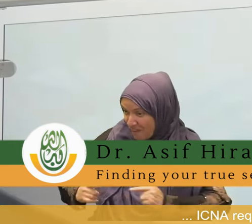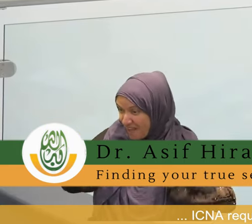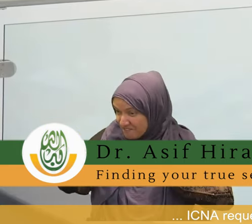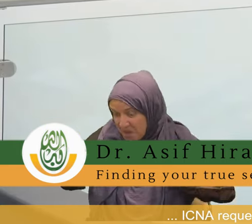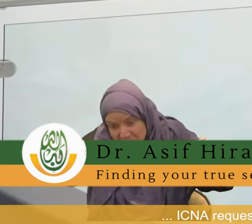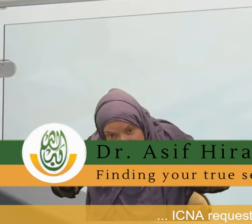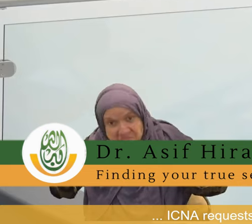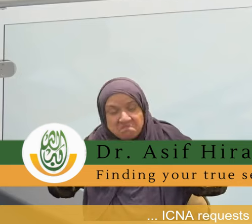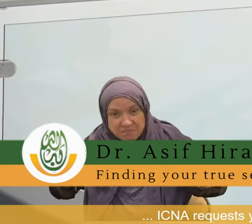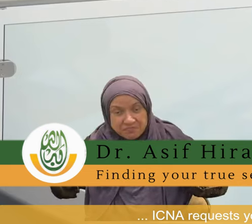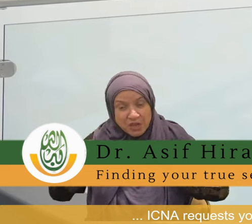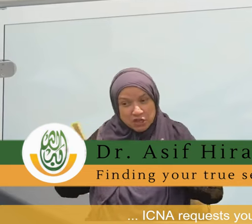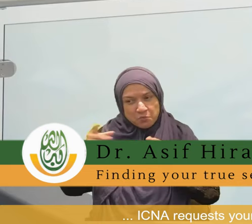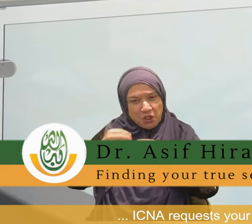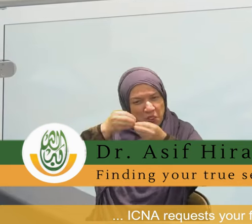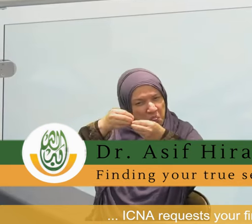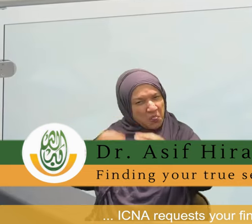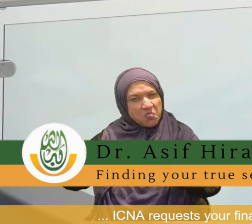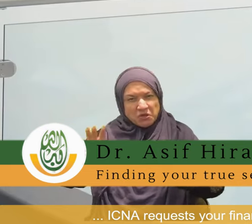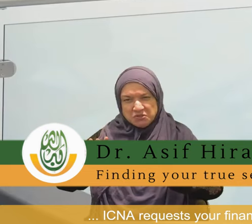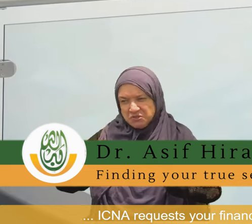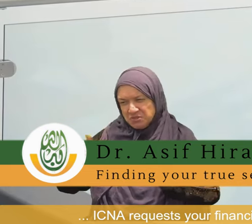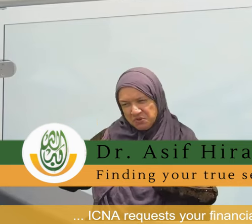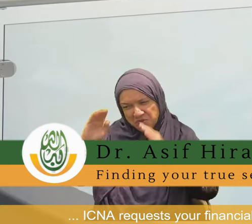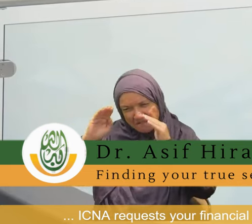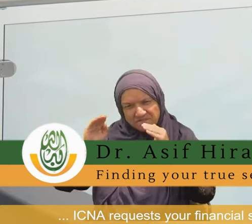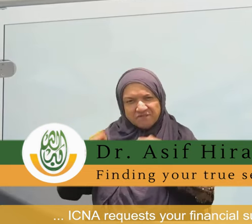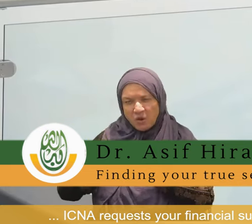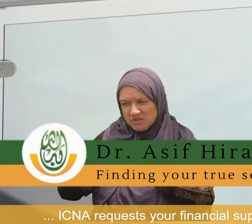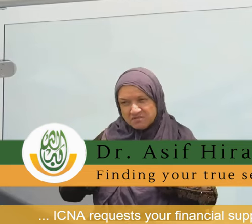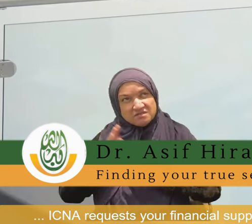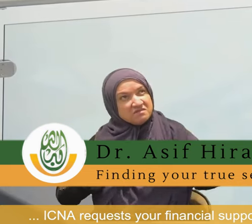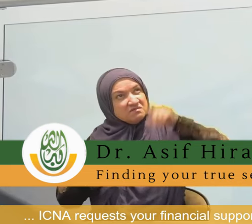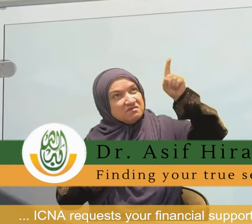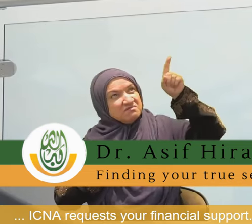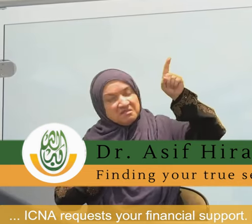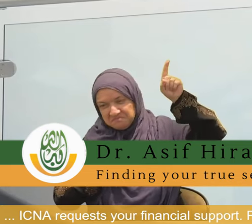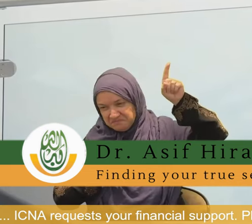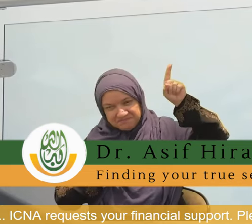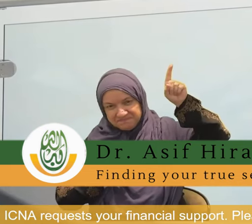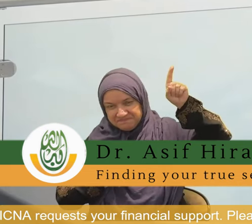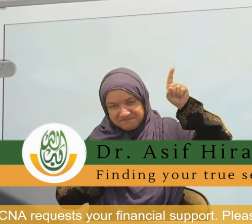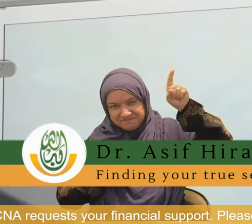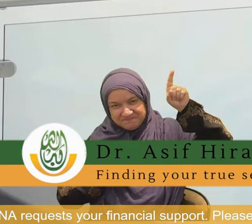be given to this human being and human self. God, religion, revelation have to come second.